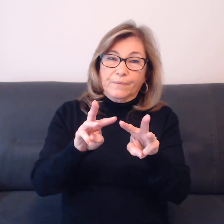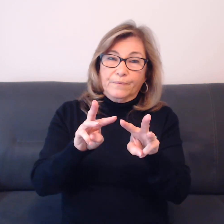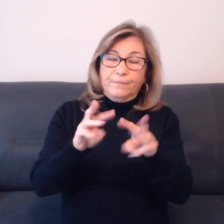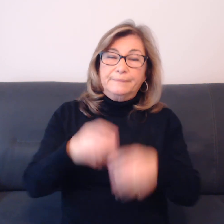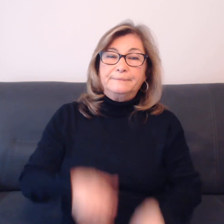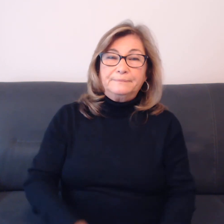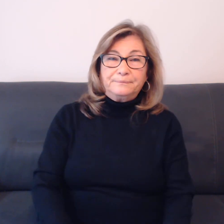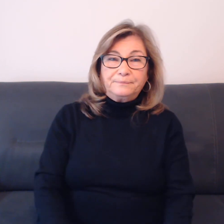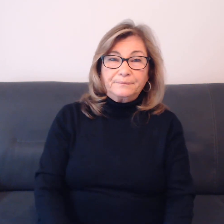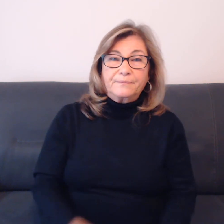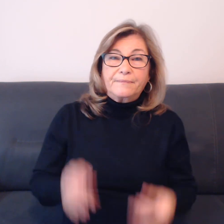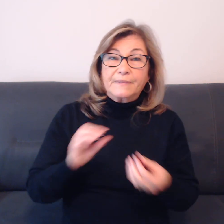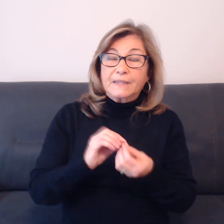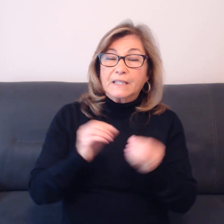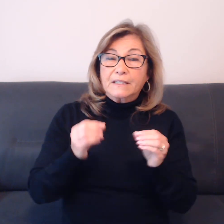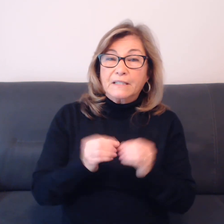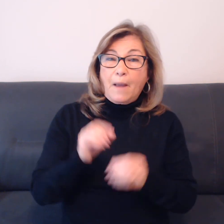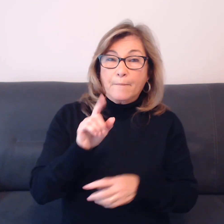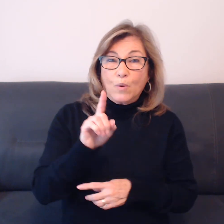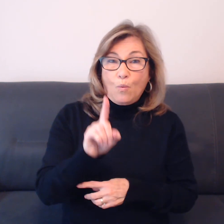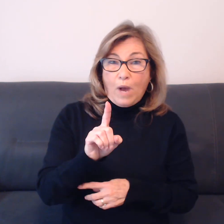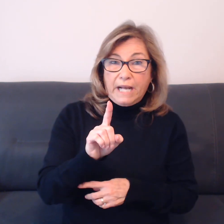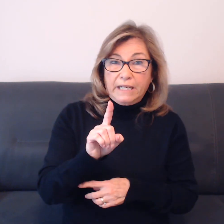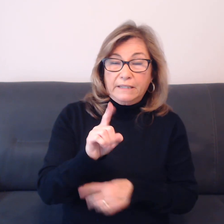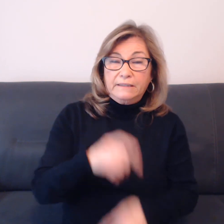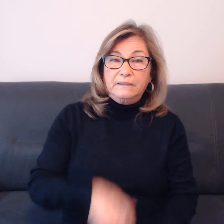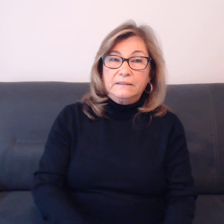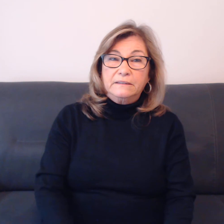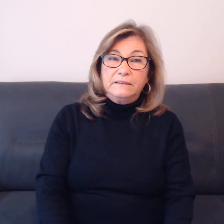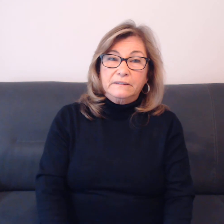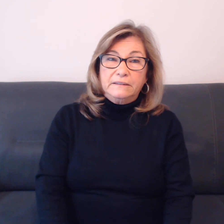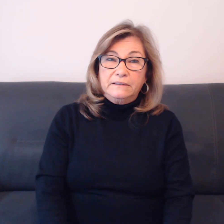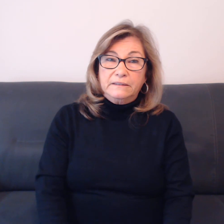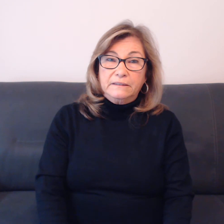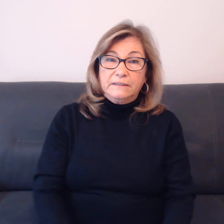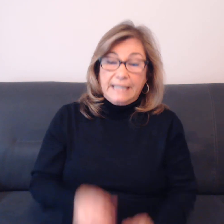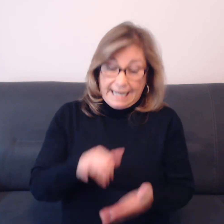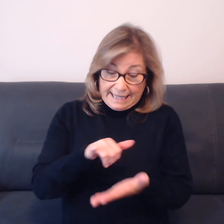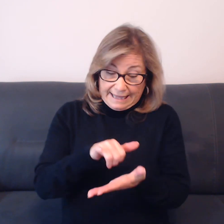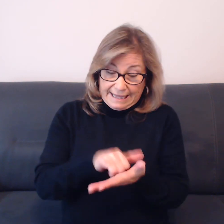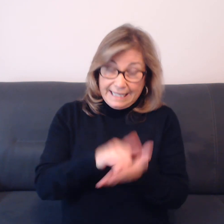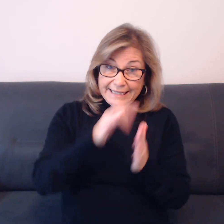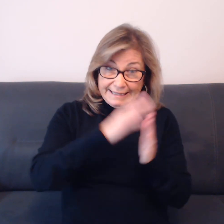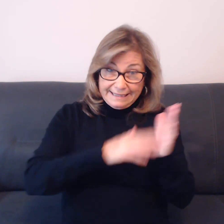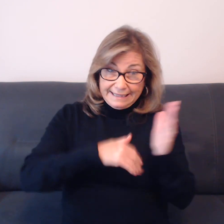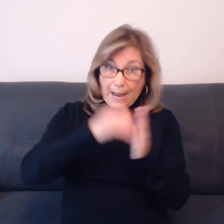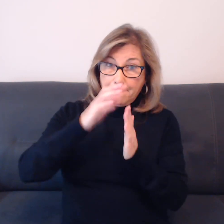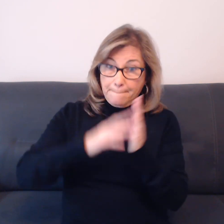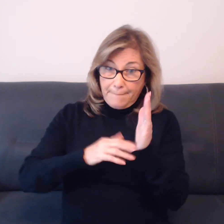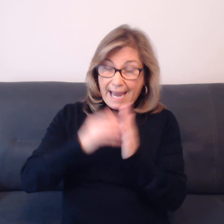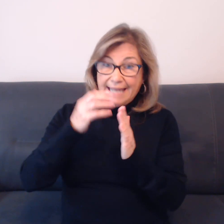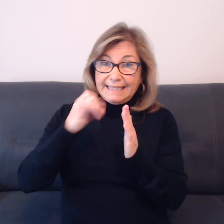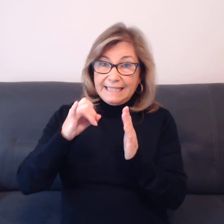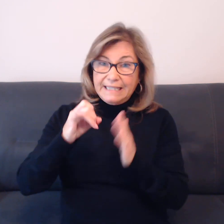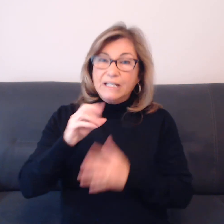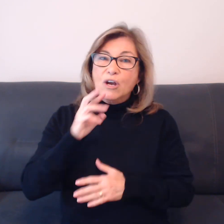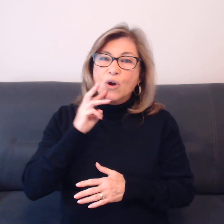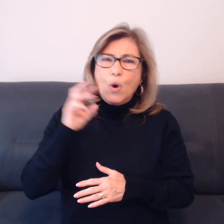Number one, this painting was worth $15